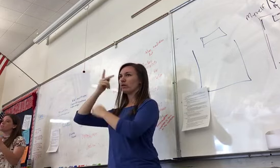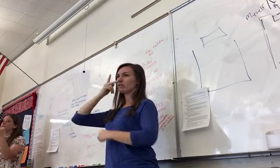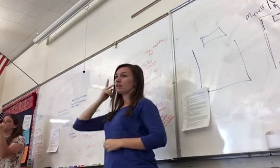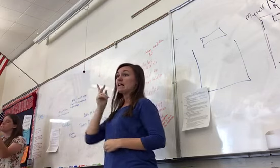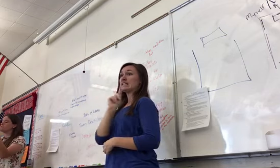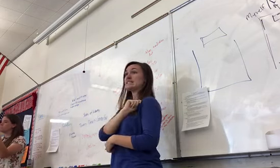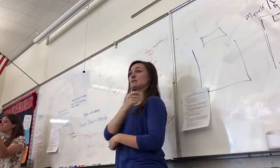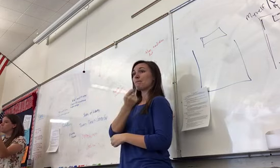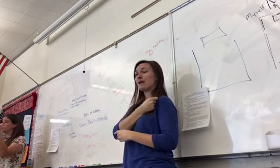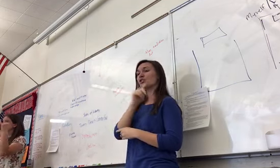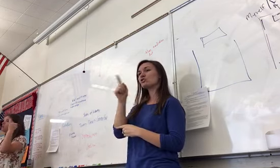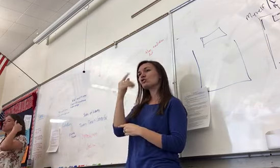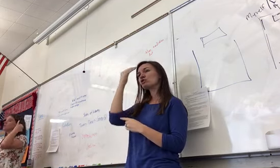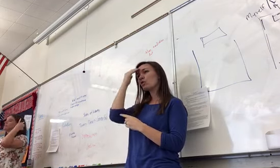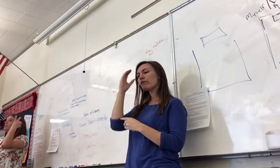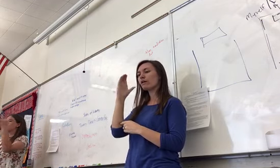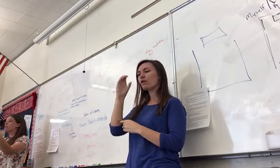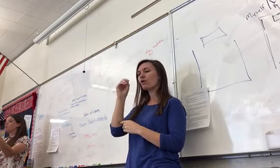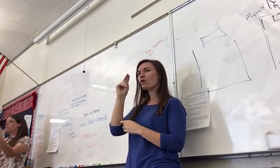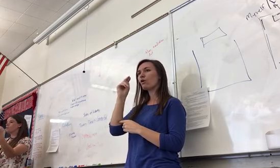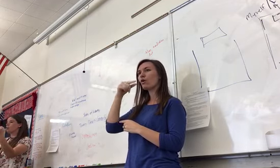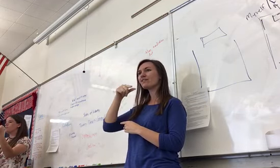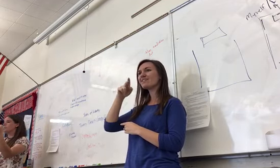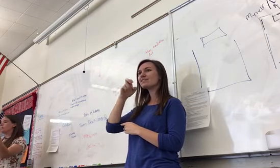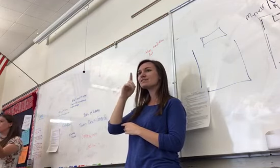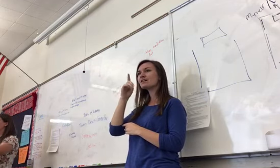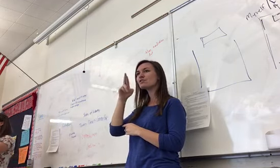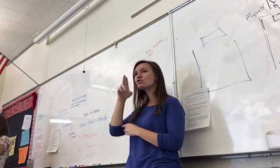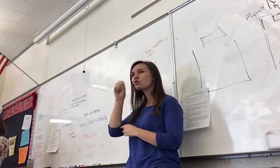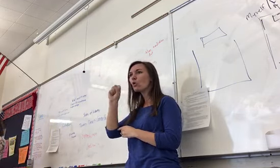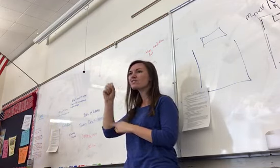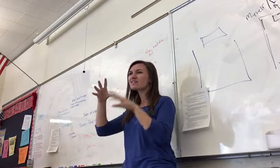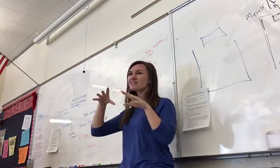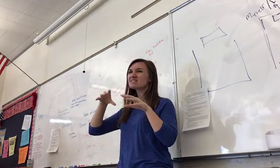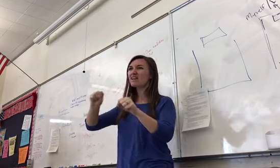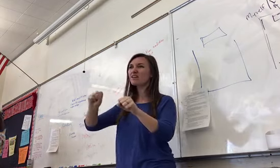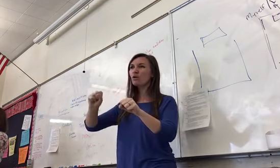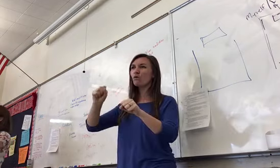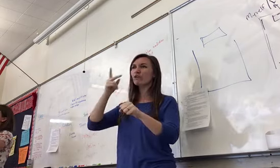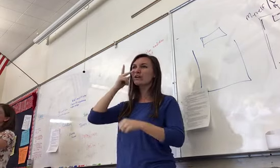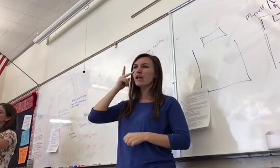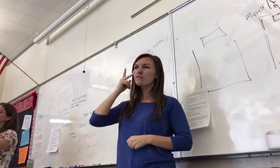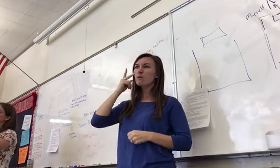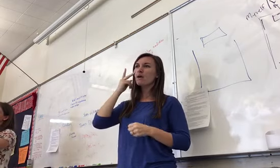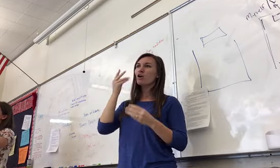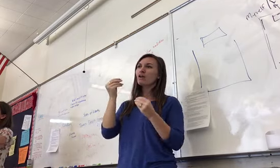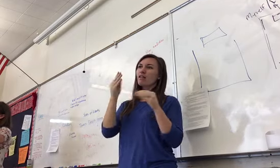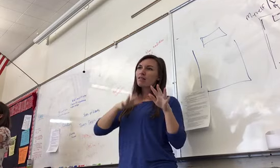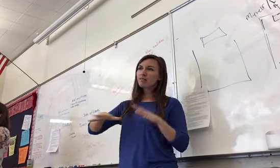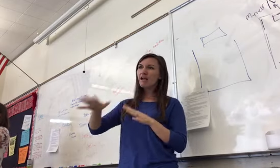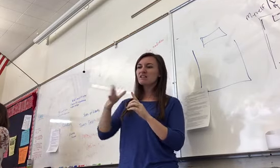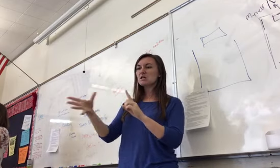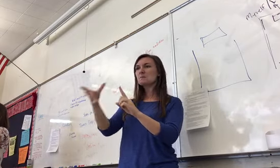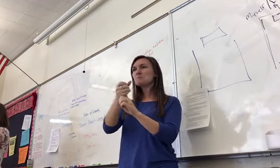know the conquistadors, taking over of the Native Americans as slaves. And then missions.